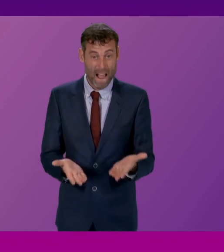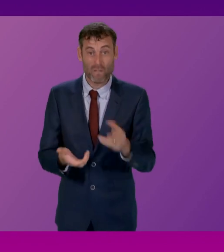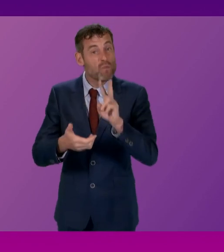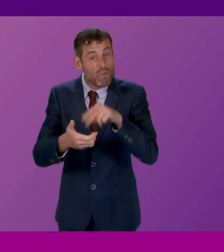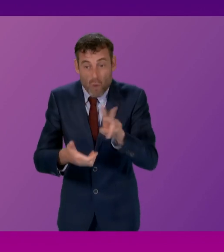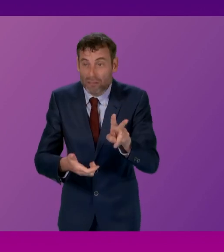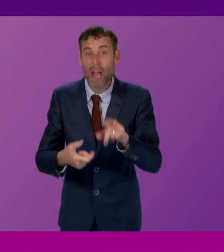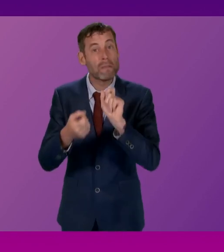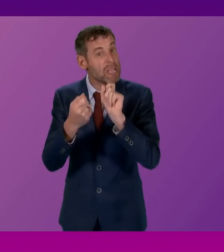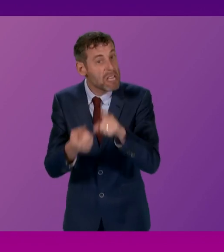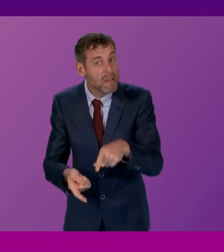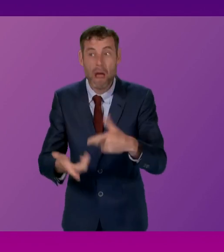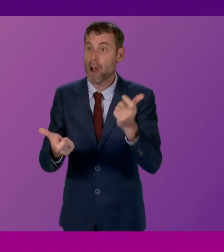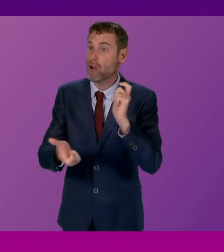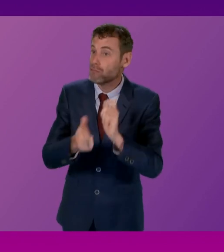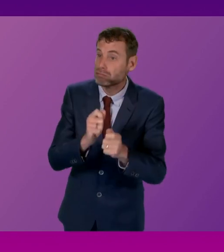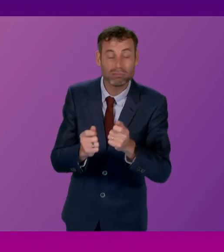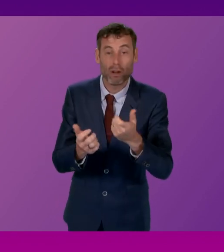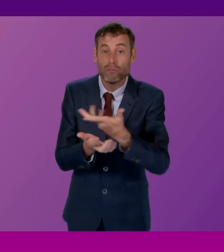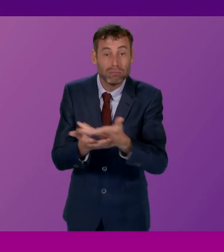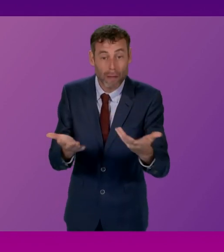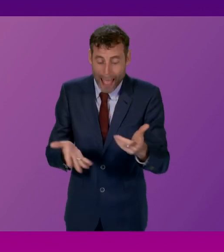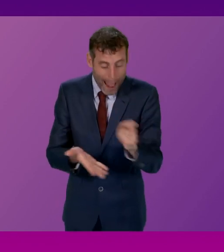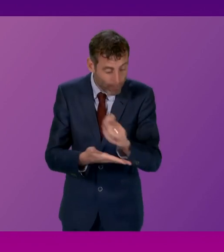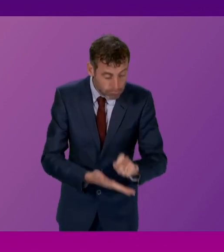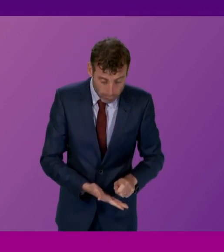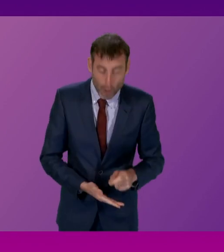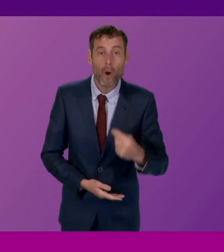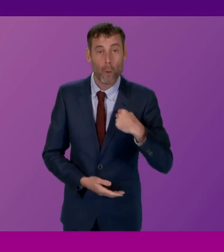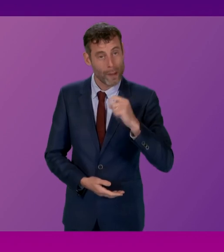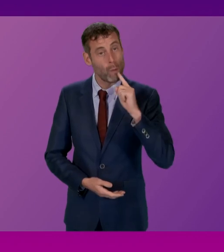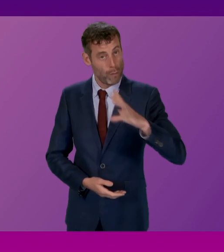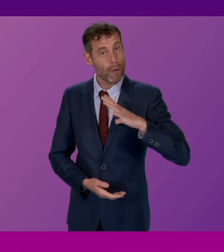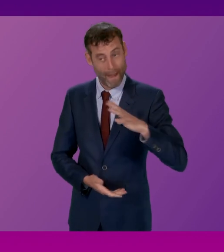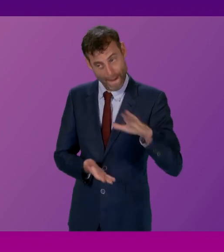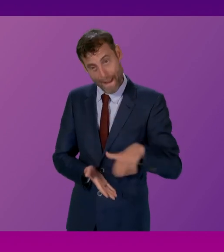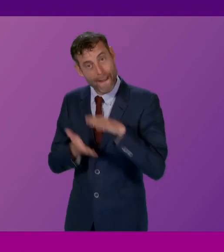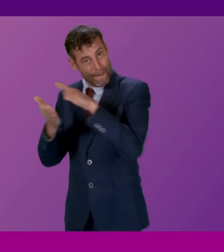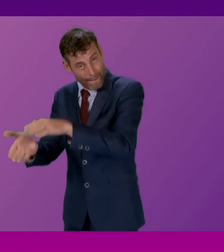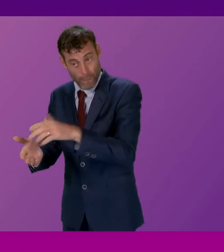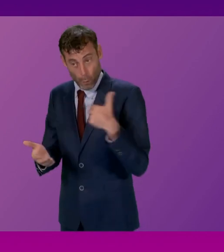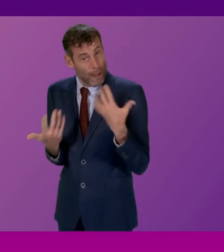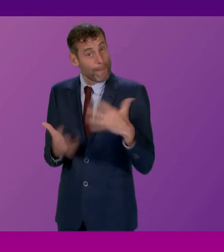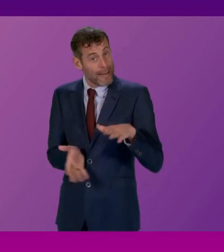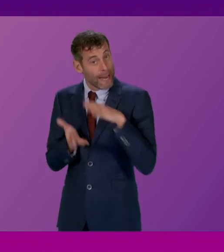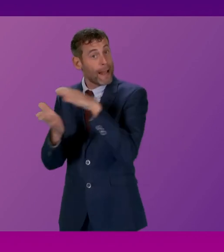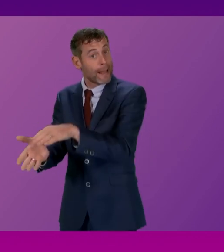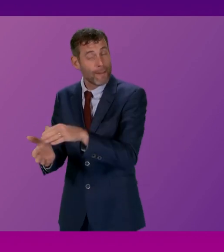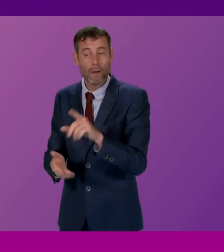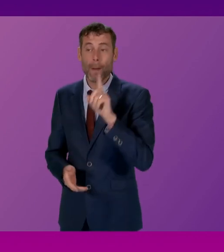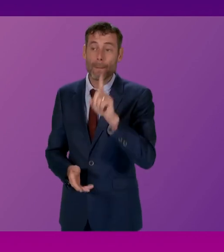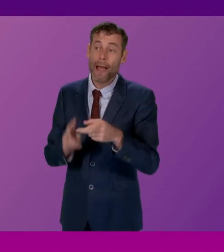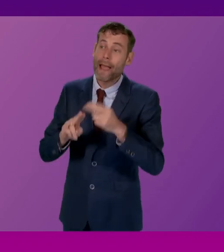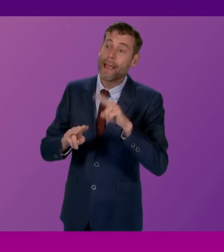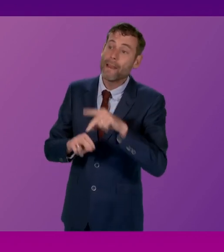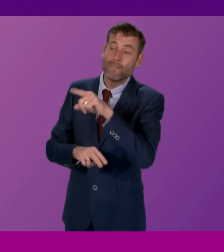email, be it in any correspondence, we will hand over, have handed over. And of course, if there are concerns that have been raised